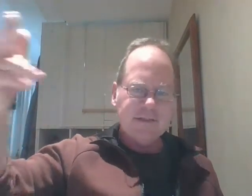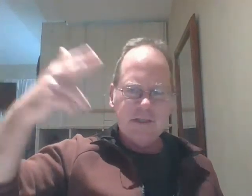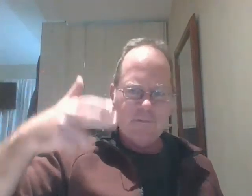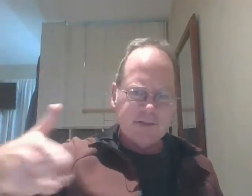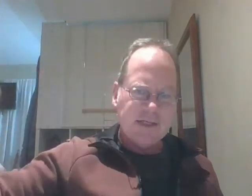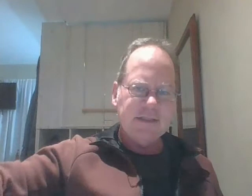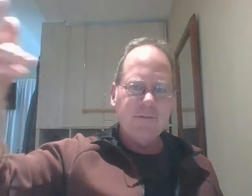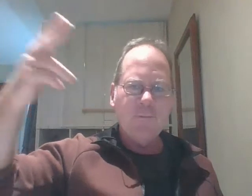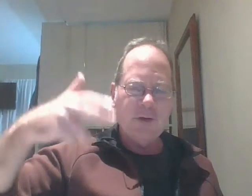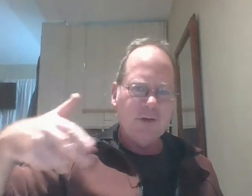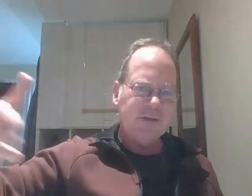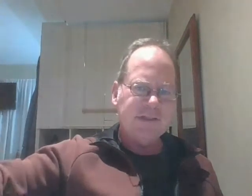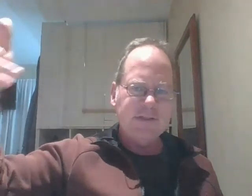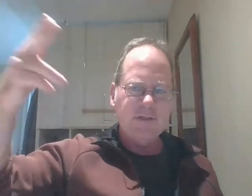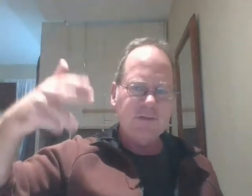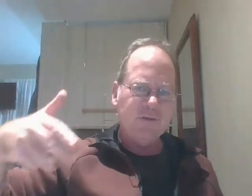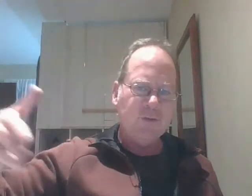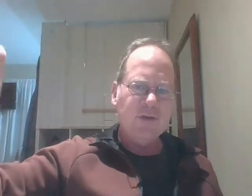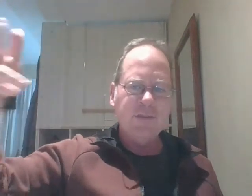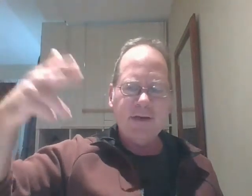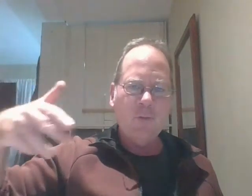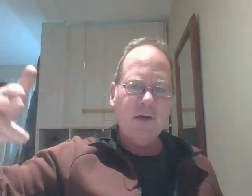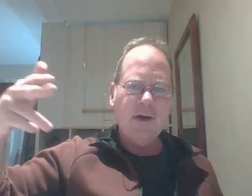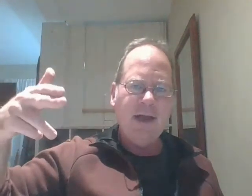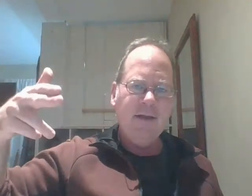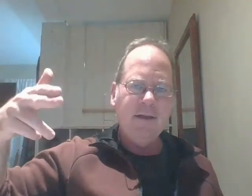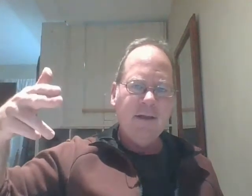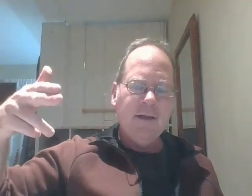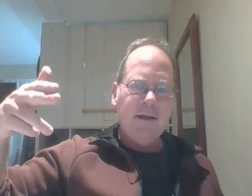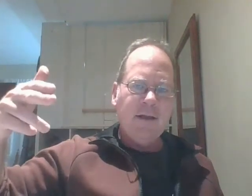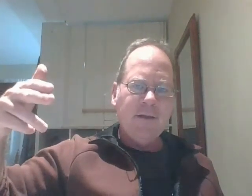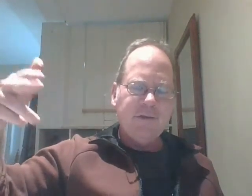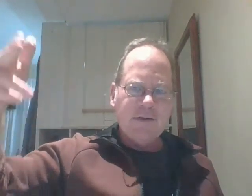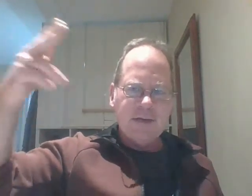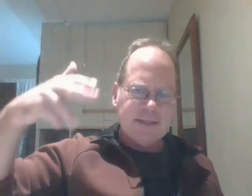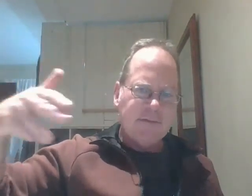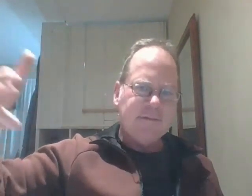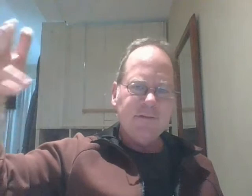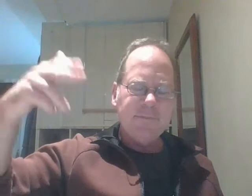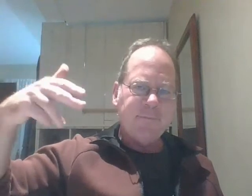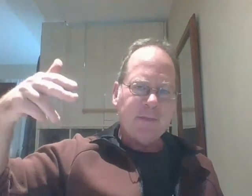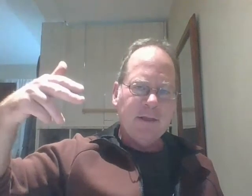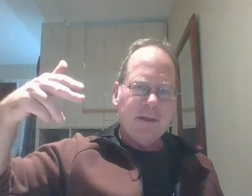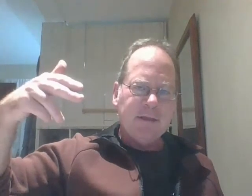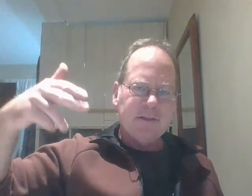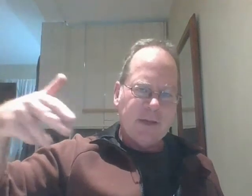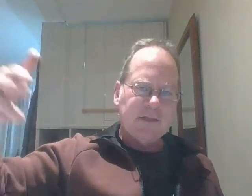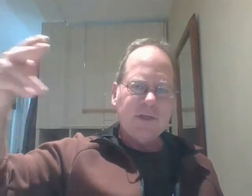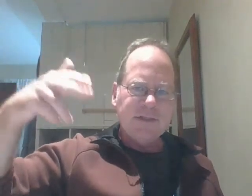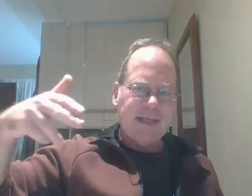governments change every four years or six years or two years depending on where you're at there's every incentive to and to spend as much as you can